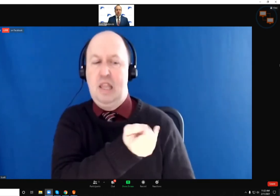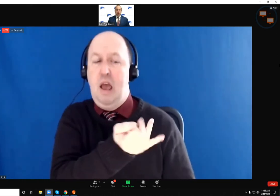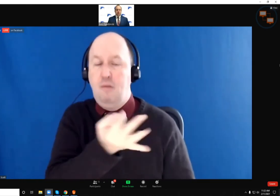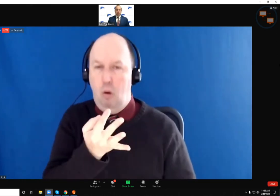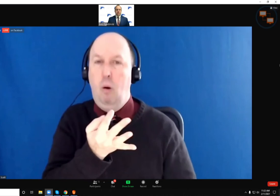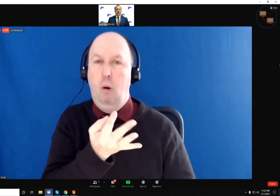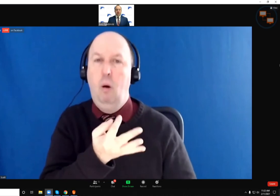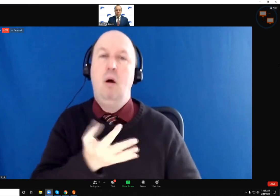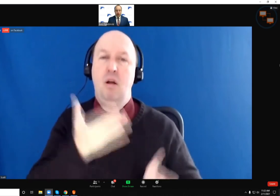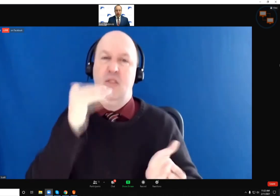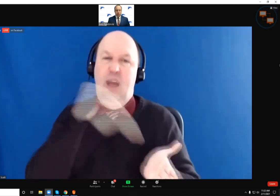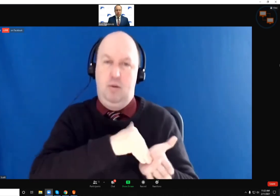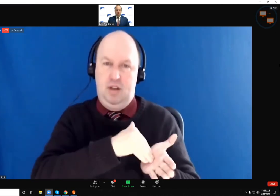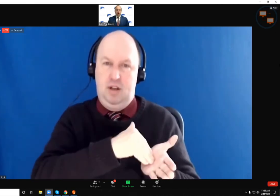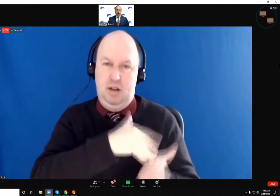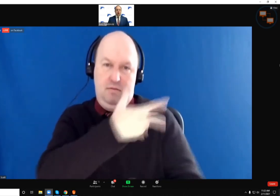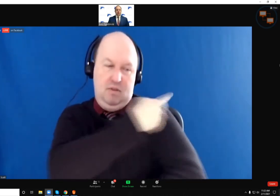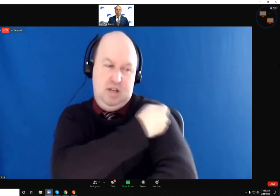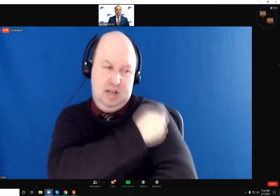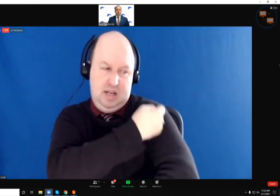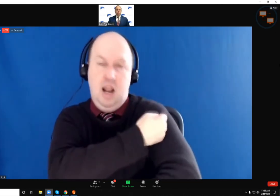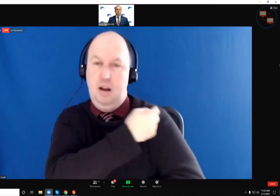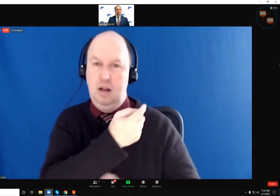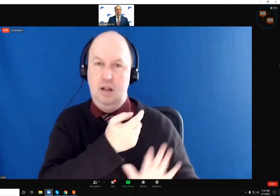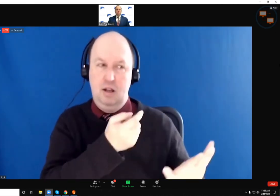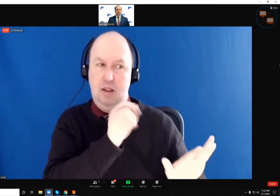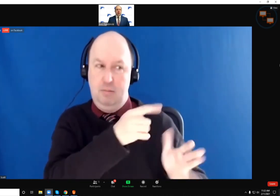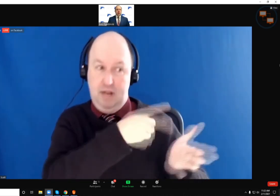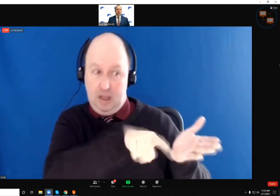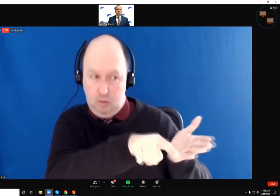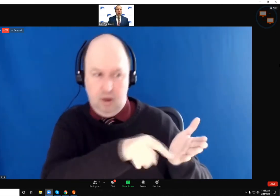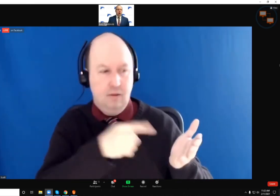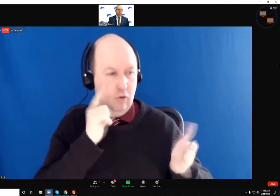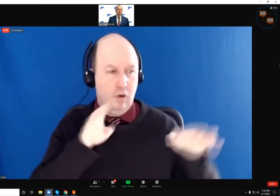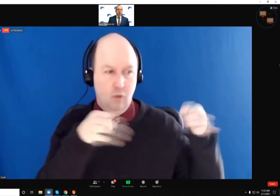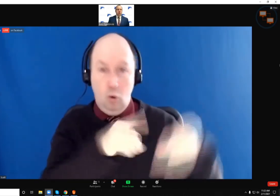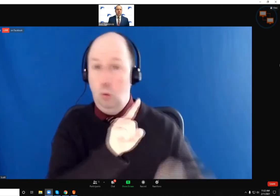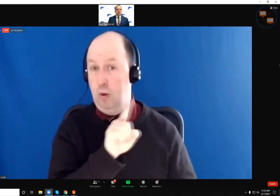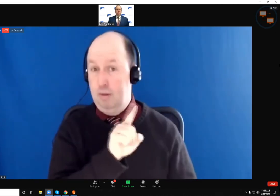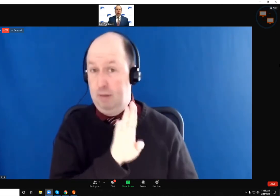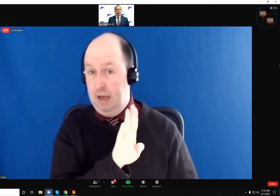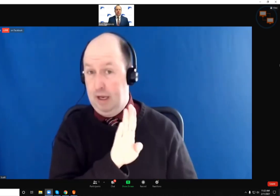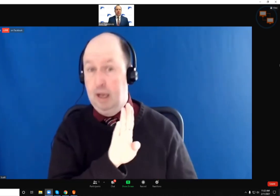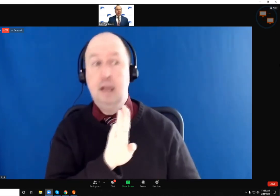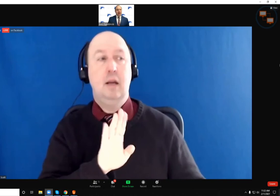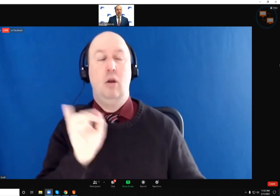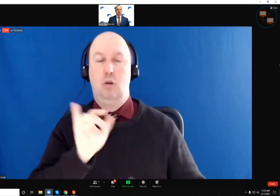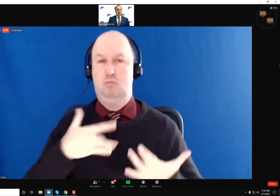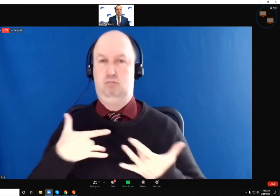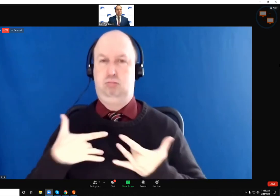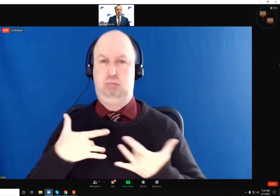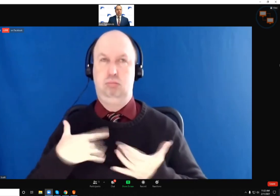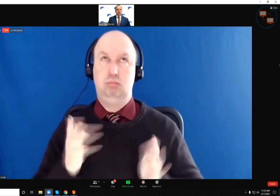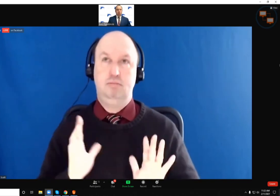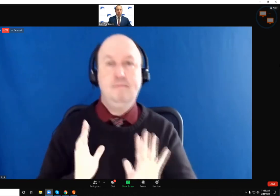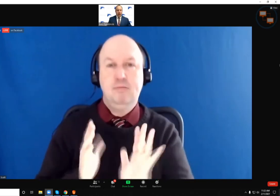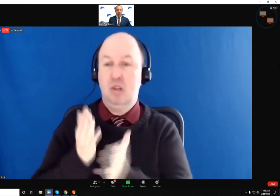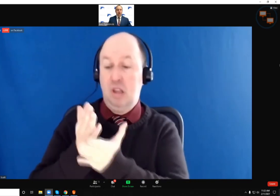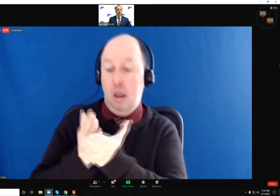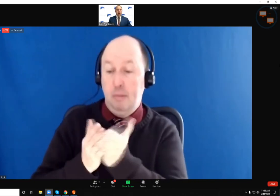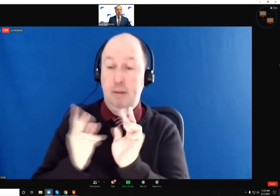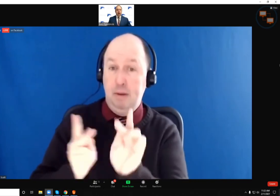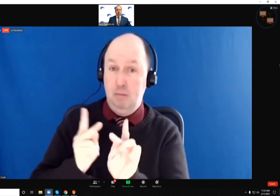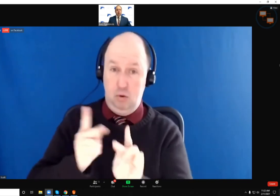next week, if you would for 1B. We're also concerned about kind of some of those individuals in that